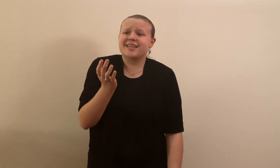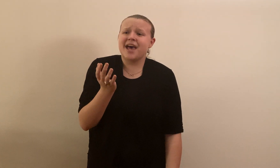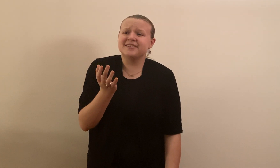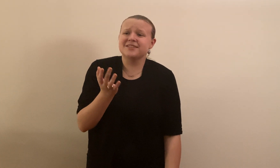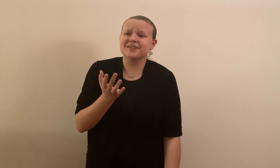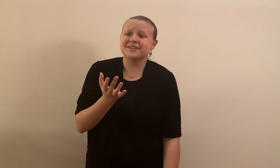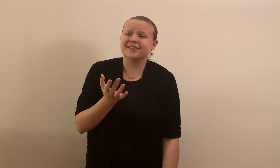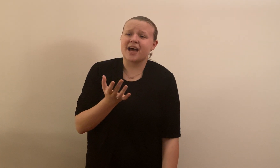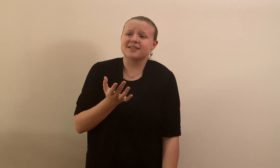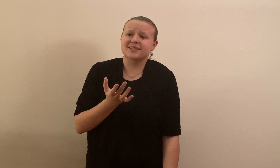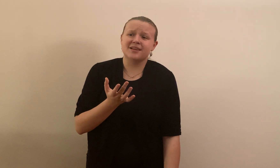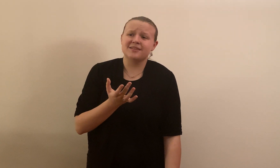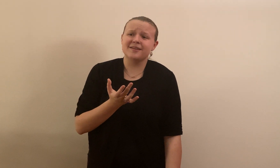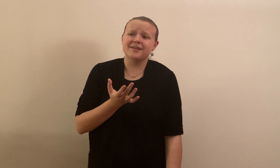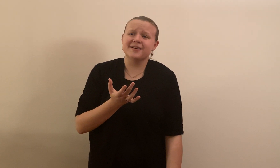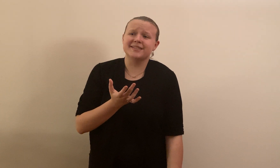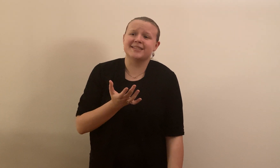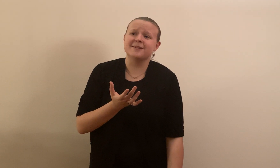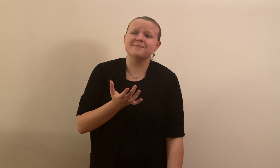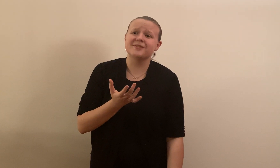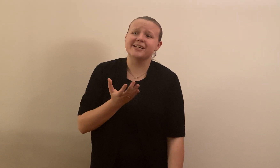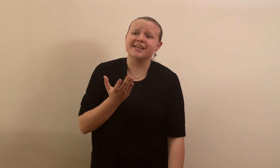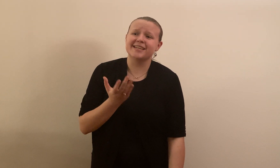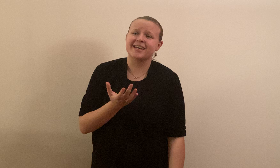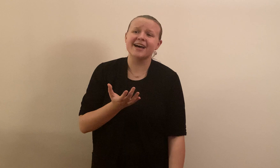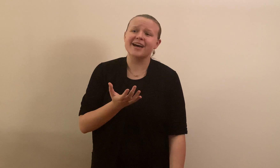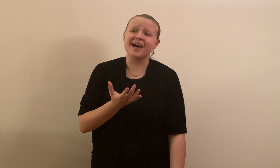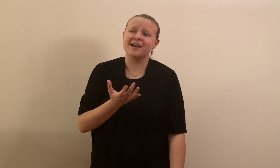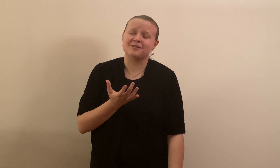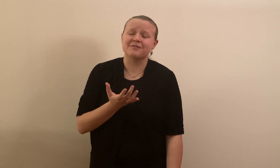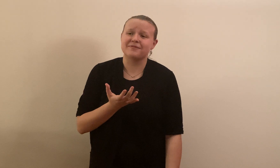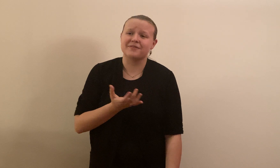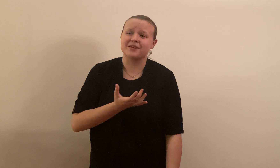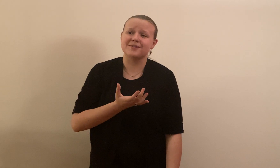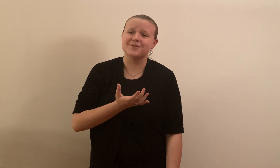tender glance that you simply can't refuse